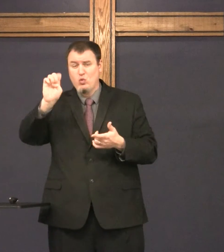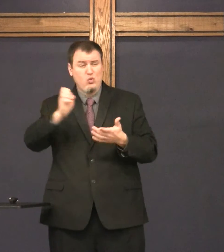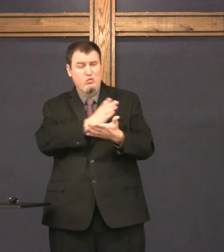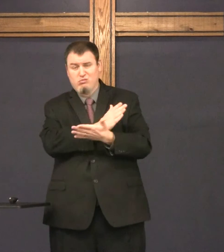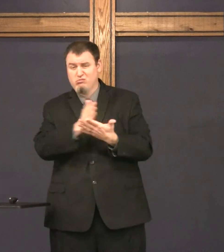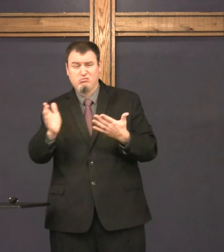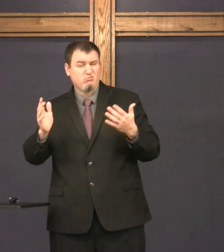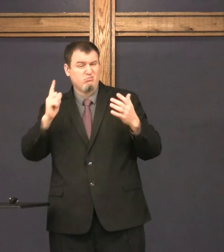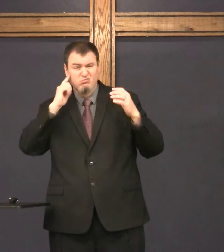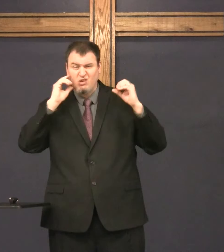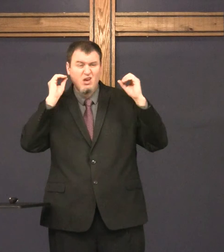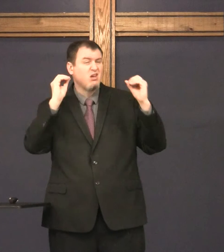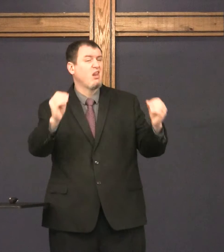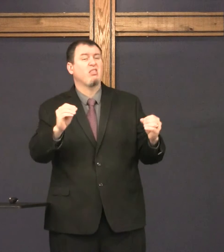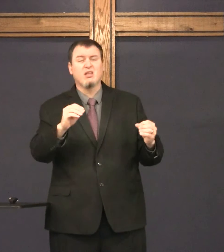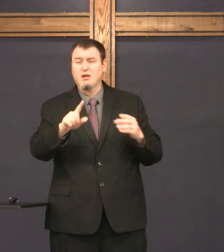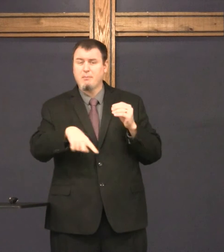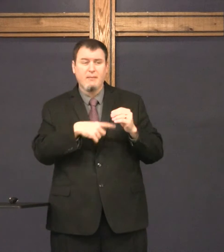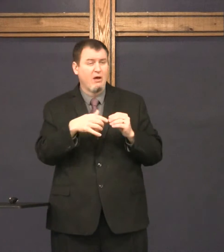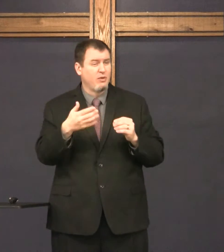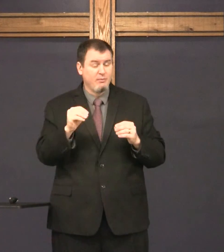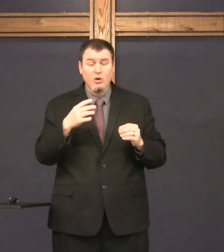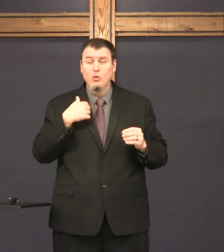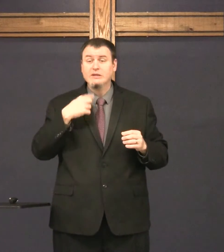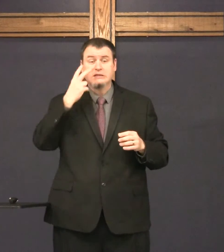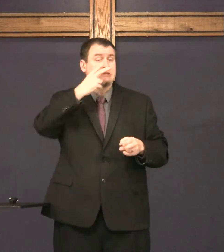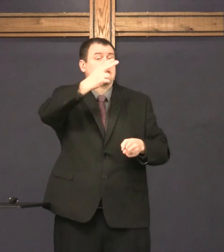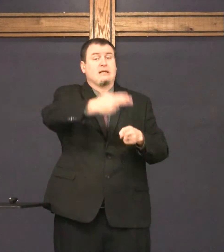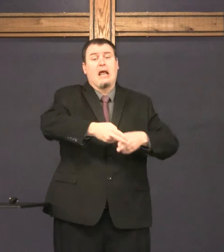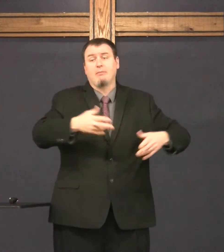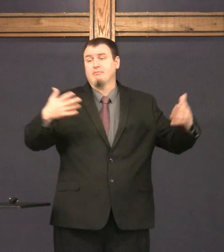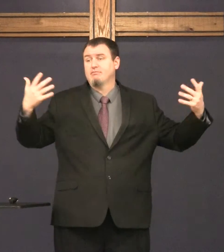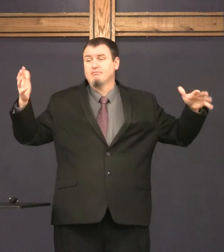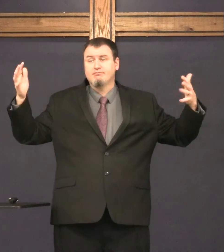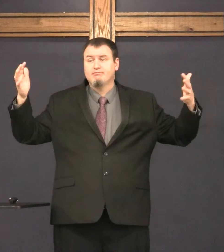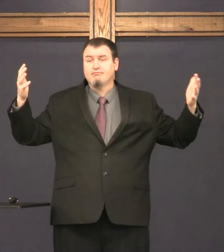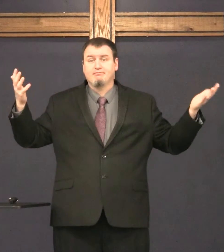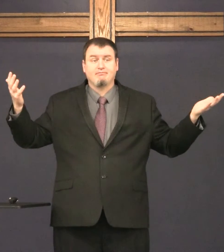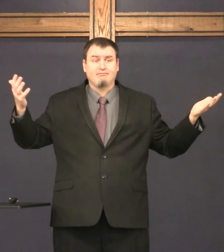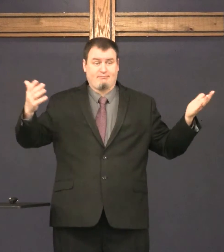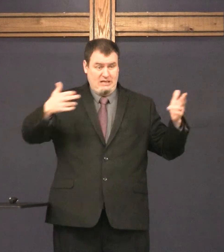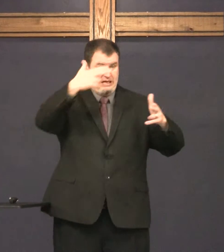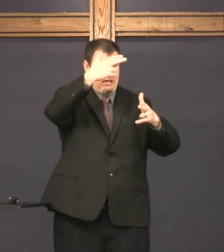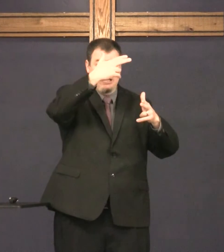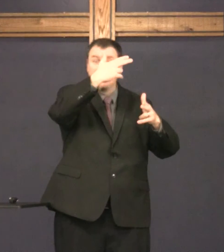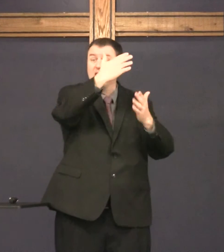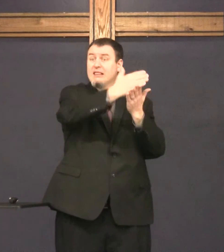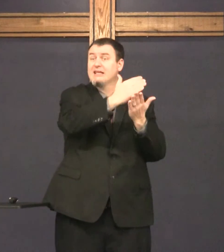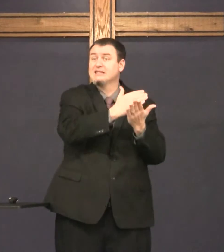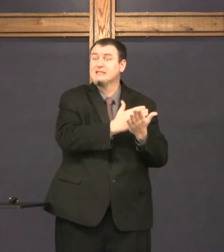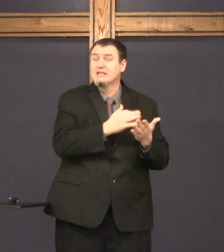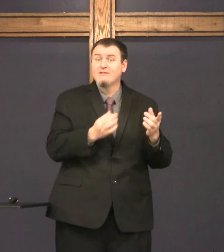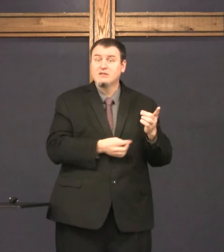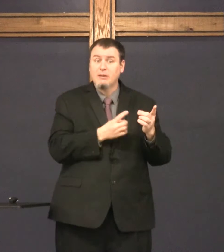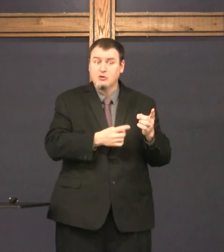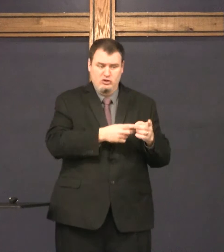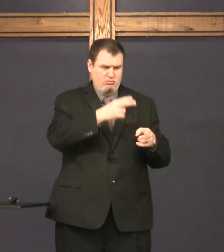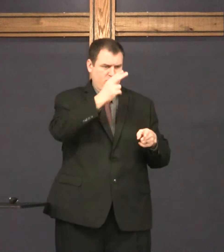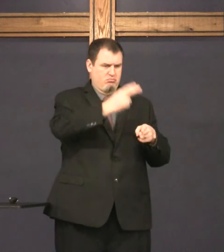all the way to Luke, we don't hear anything about Thomas. You can see his name listed in the